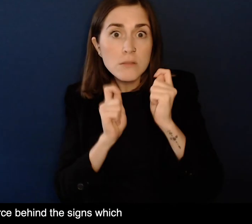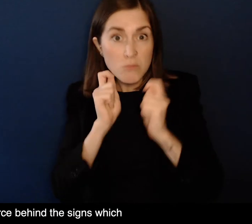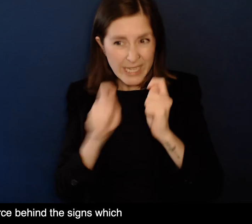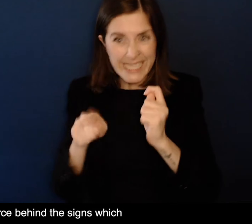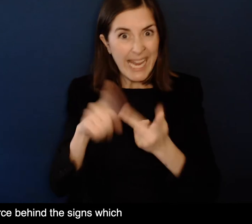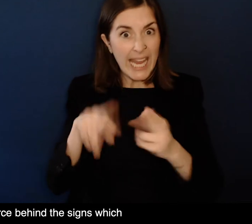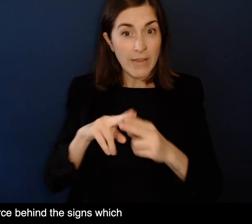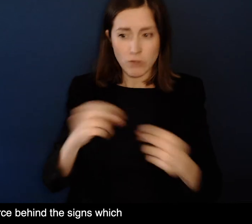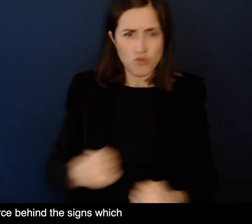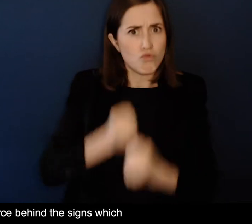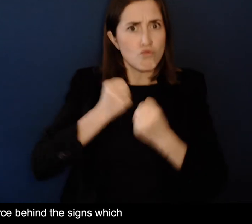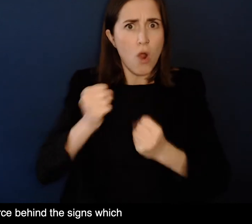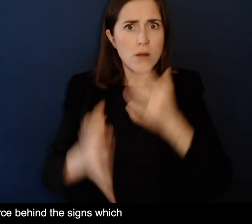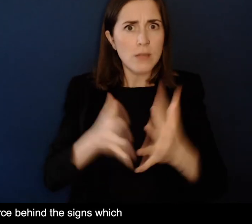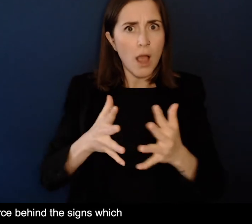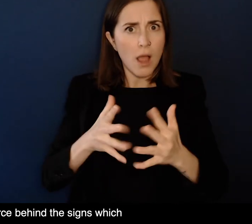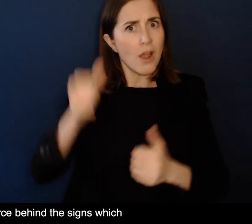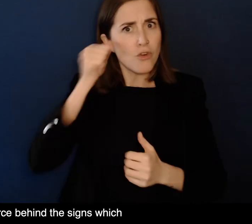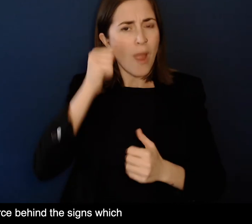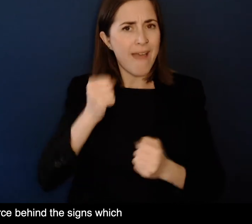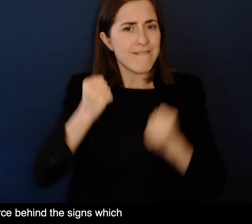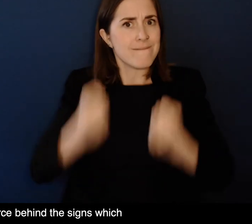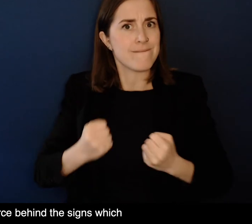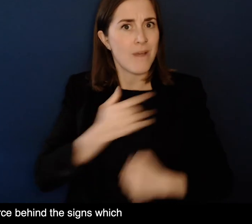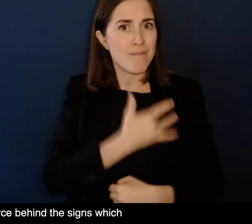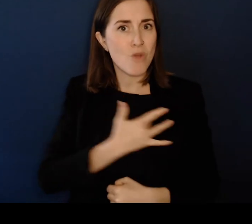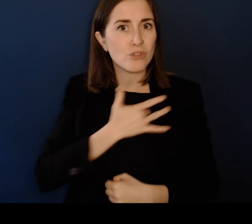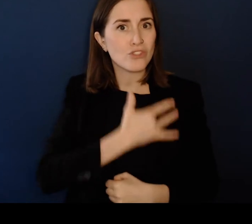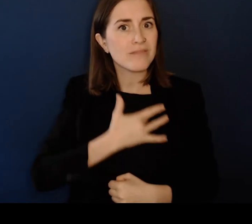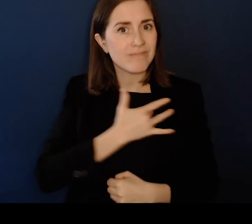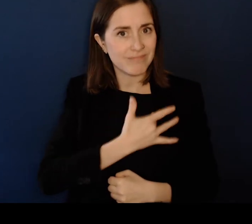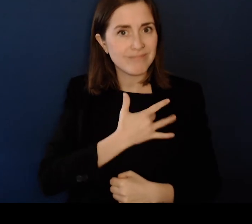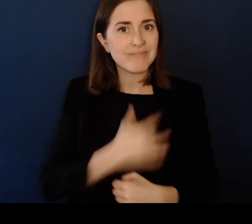force behind the signs Which helps to convey the emotions behind the signs